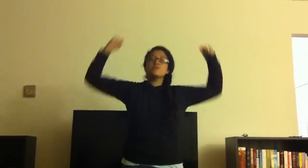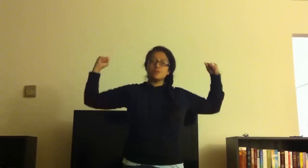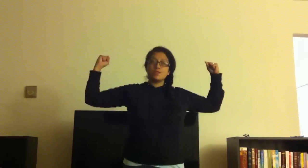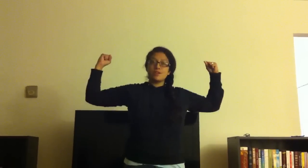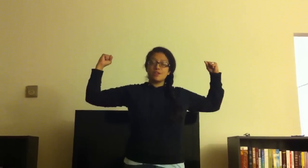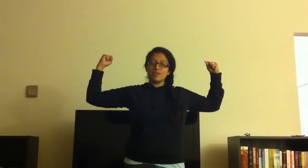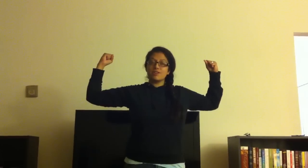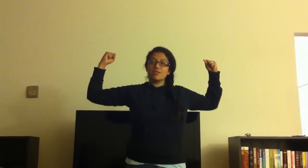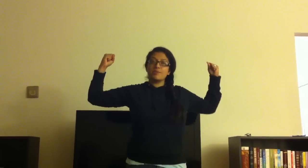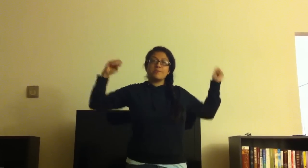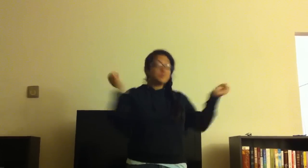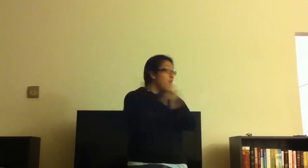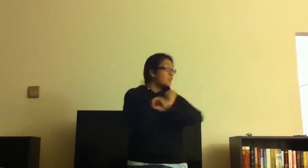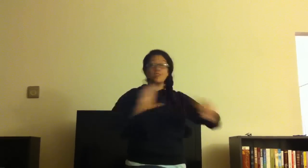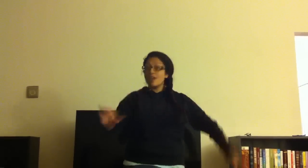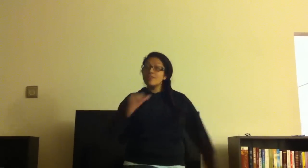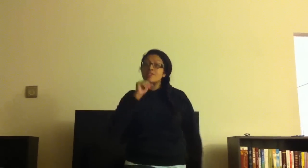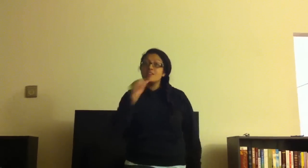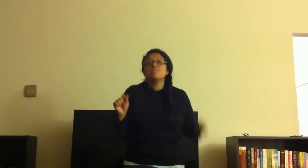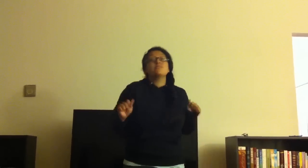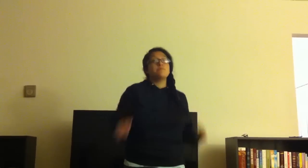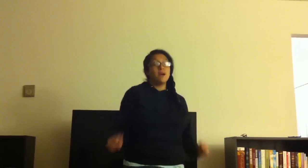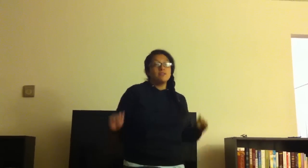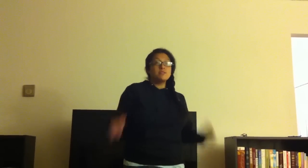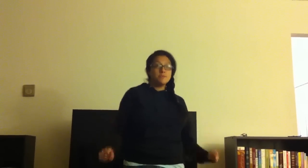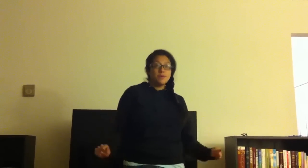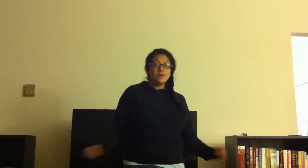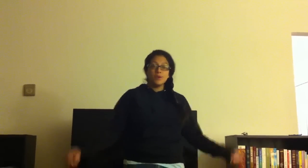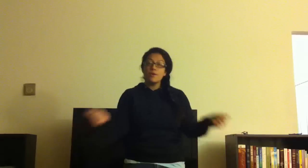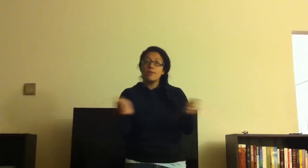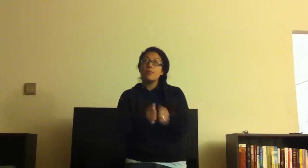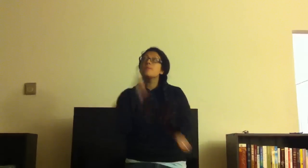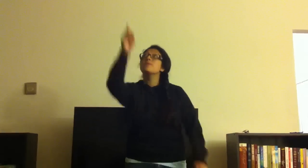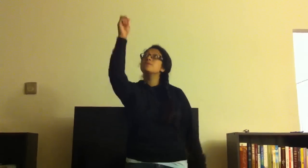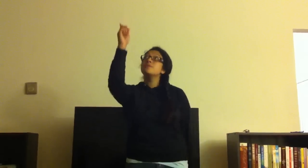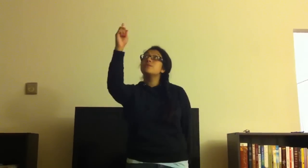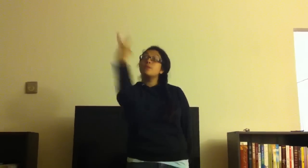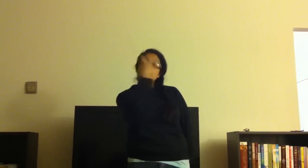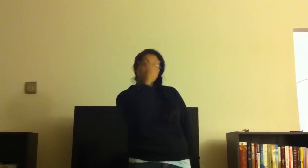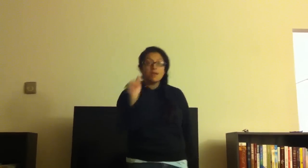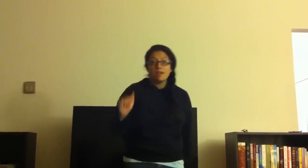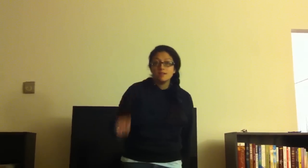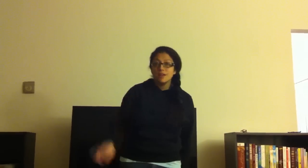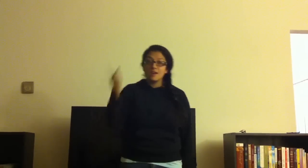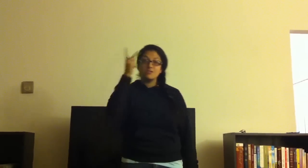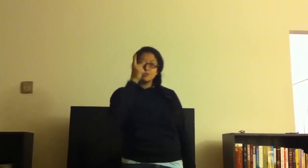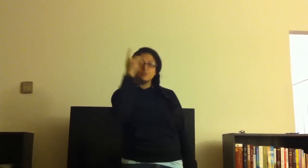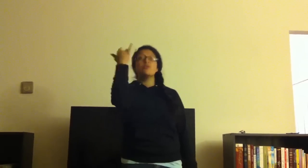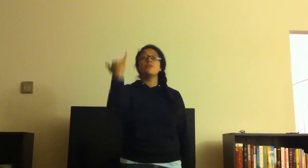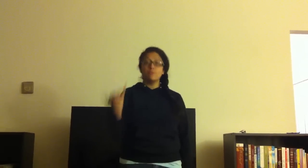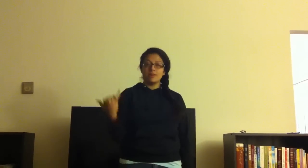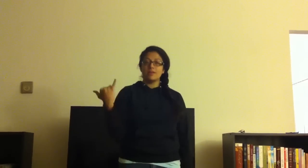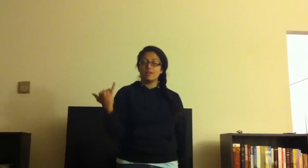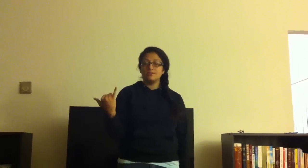straight Nothing is impossible to you Like I do it